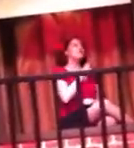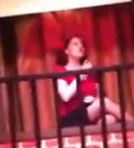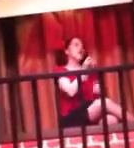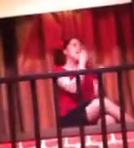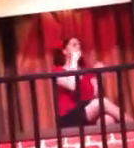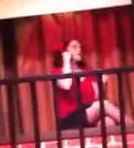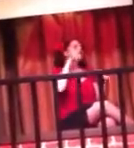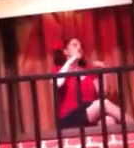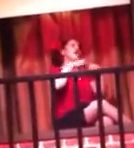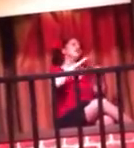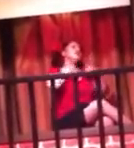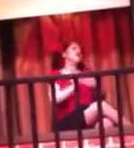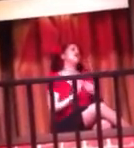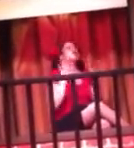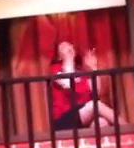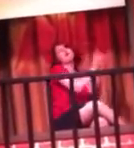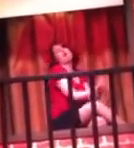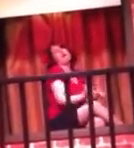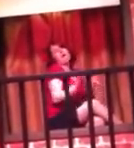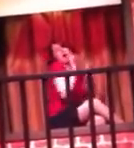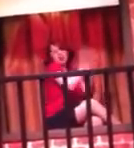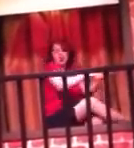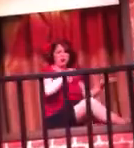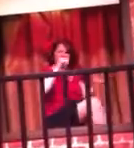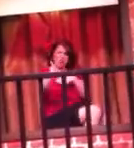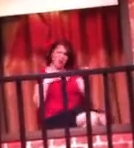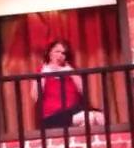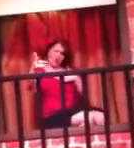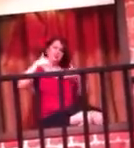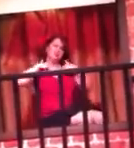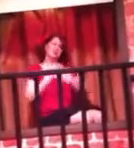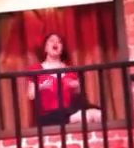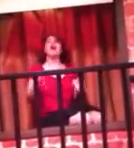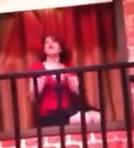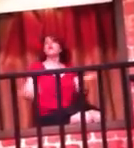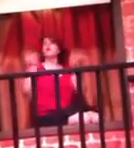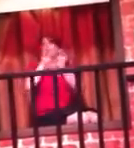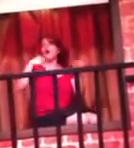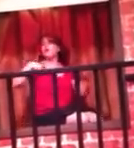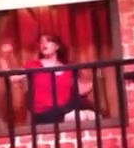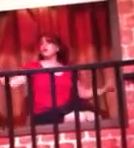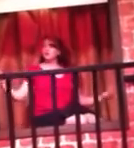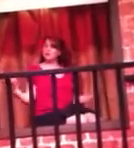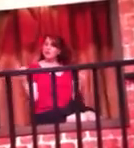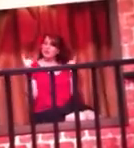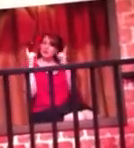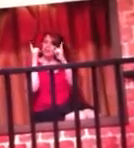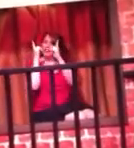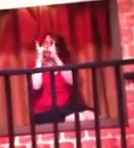He'll walk in hot and tired, poor dear Don't matter if he's tired, as long as he's here